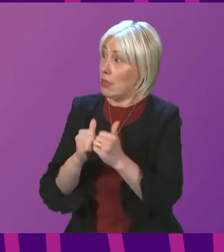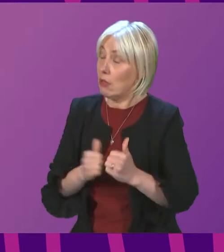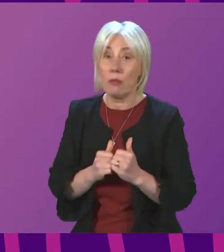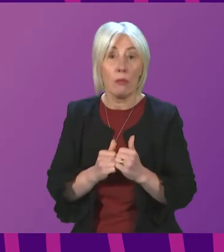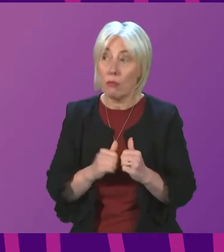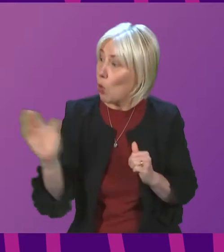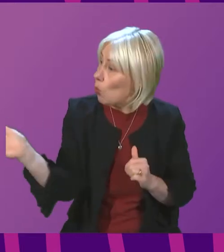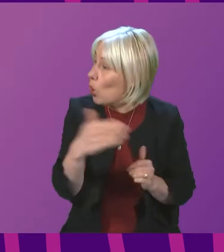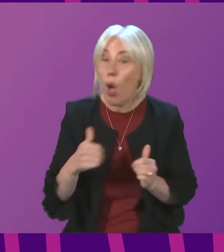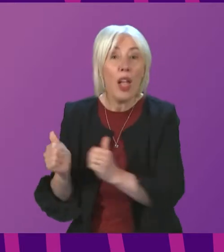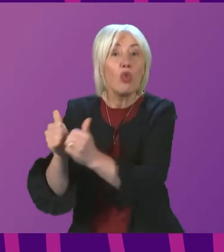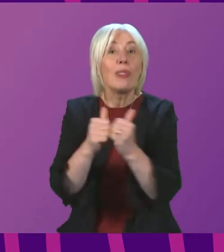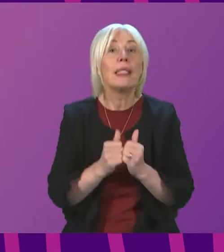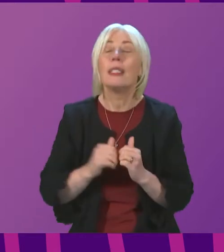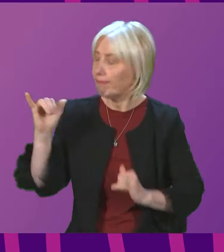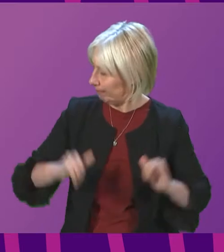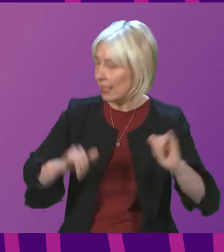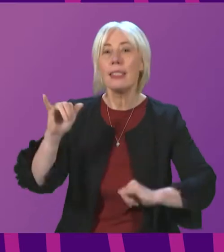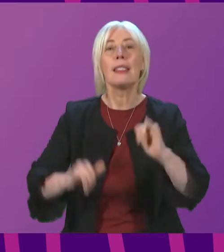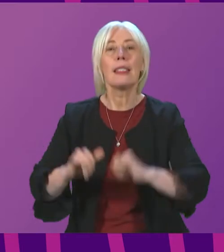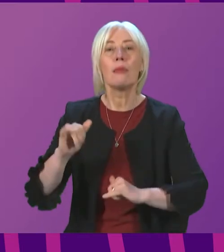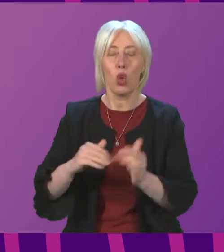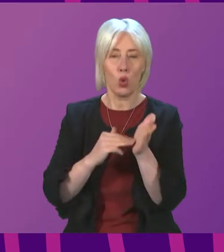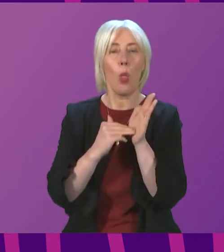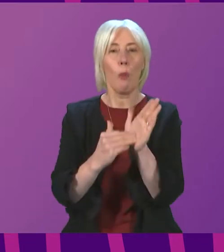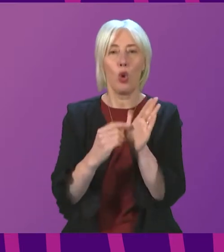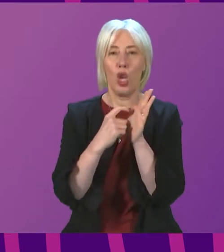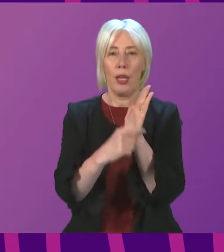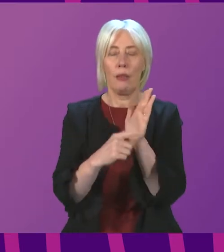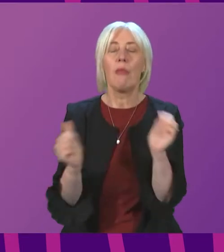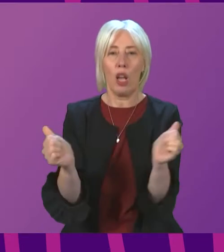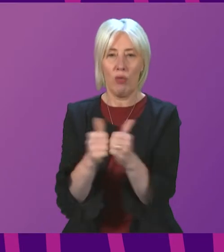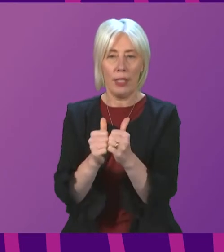Are we all agreed? The motion is therefore agreed.